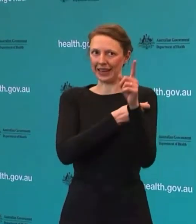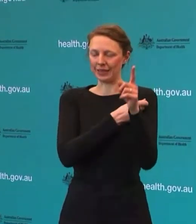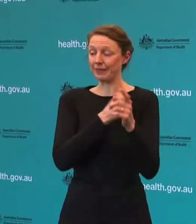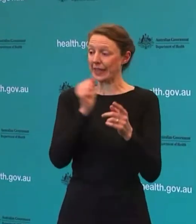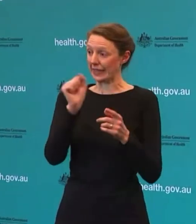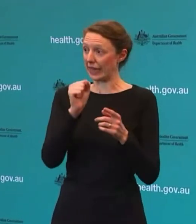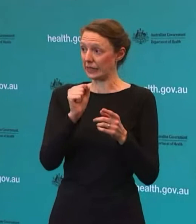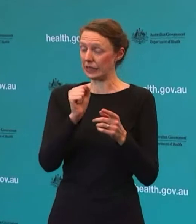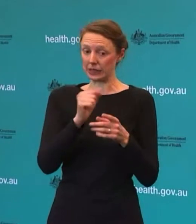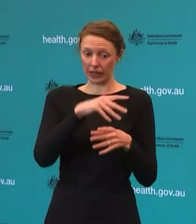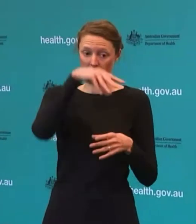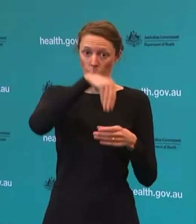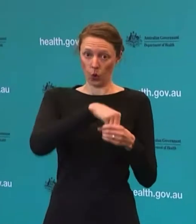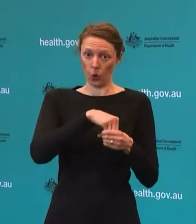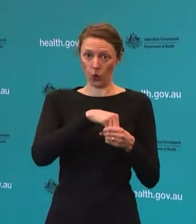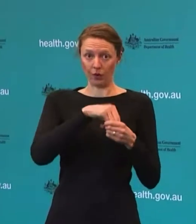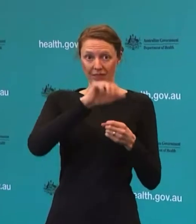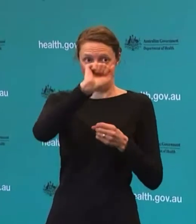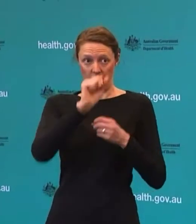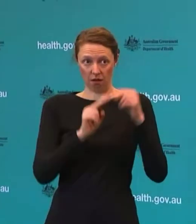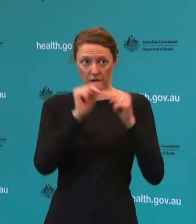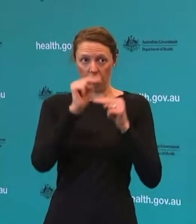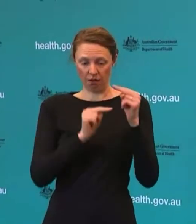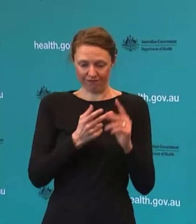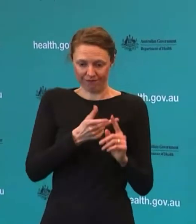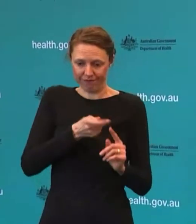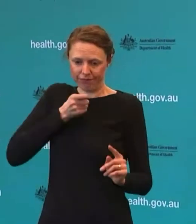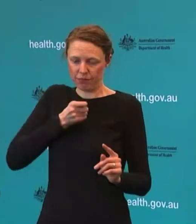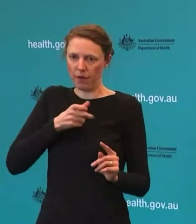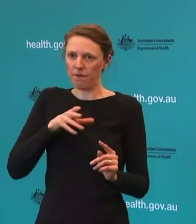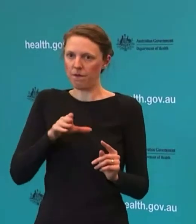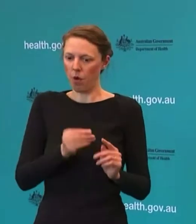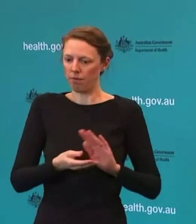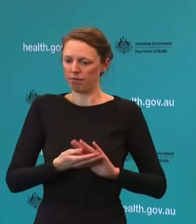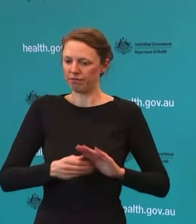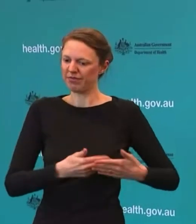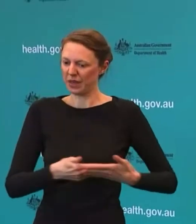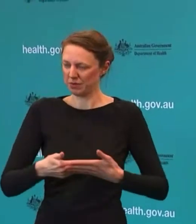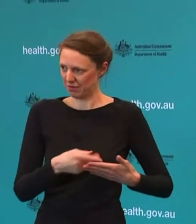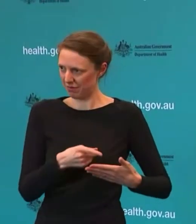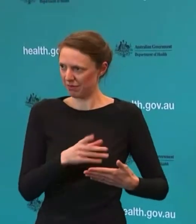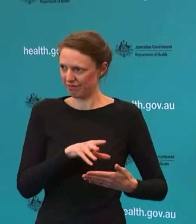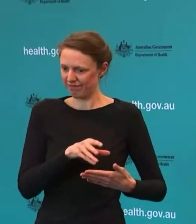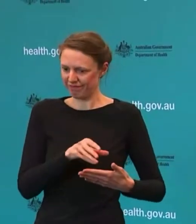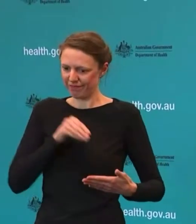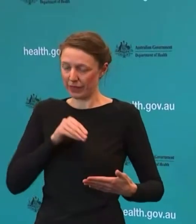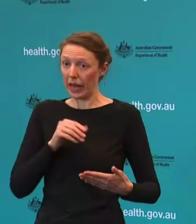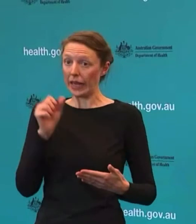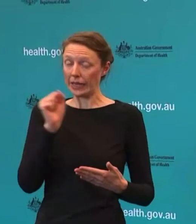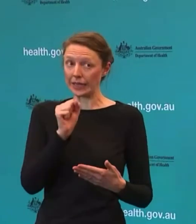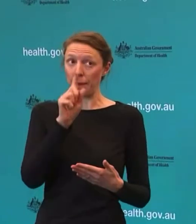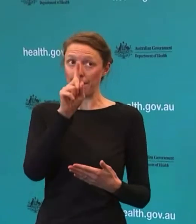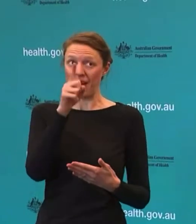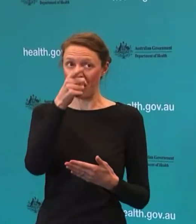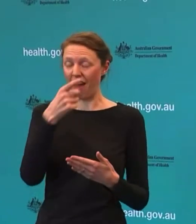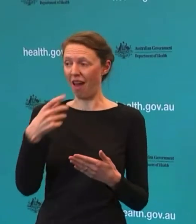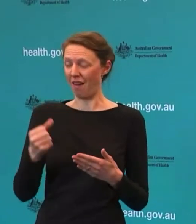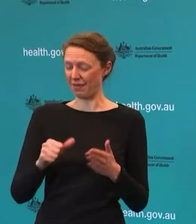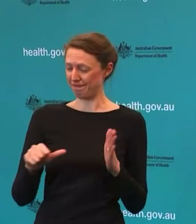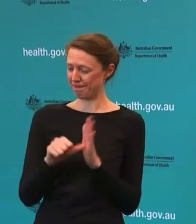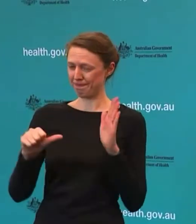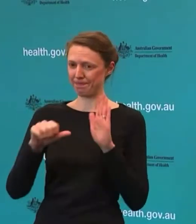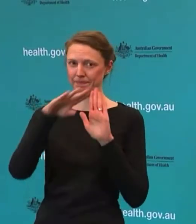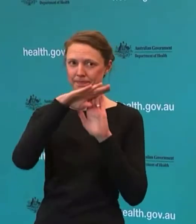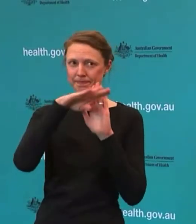ethical regulations surrounding the use of any human cell, particularly fetal human cells.